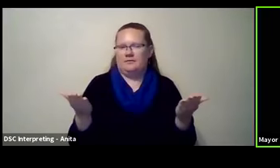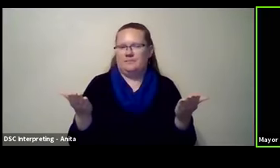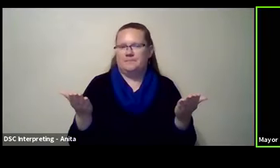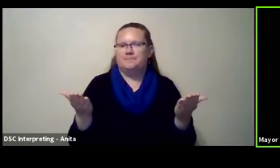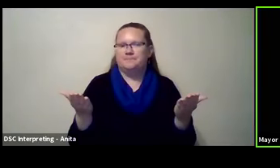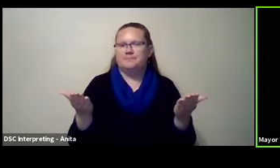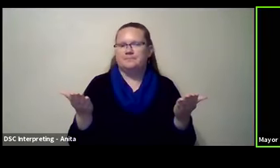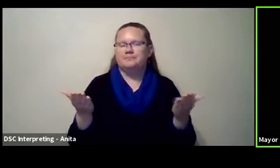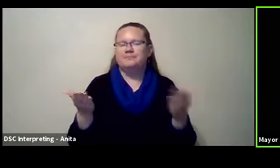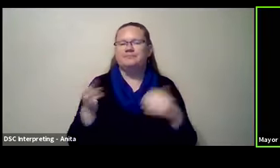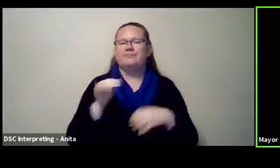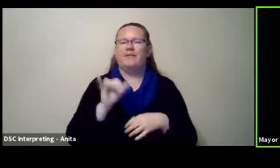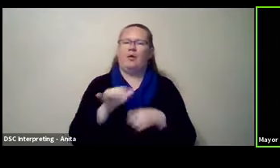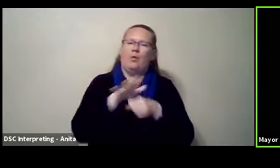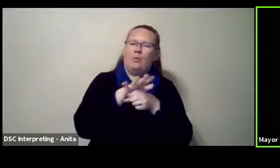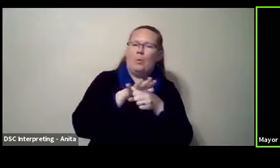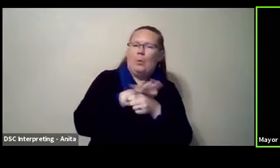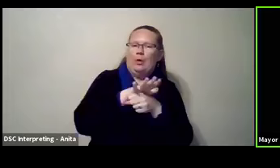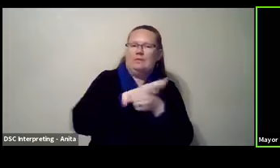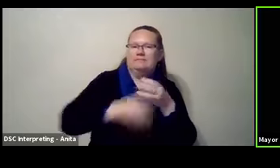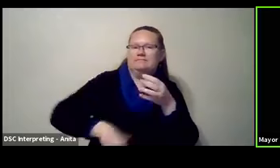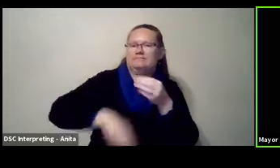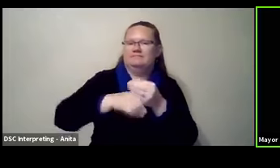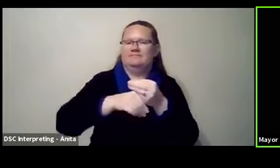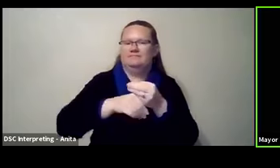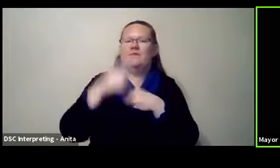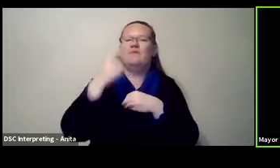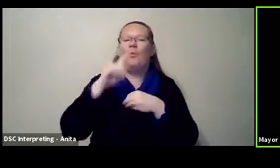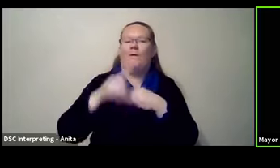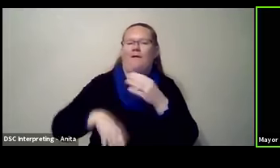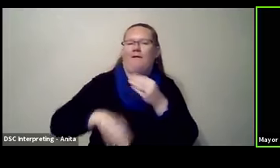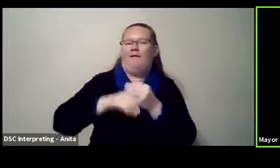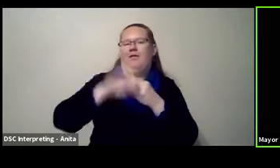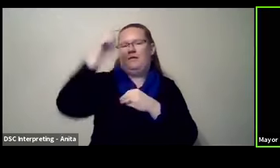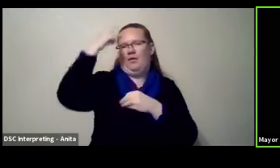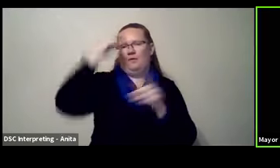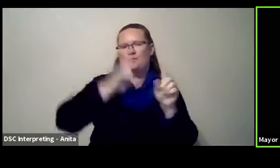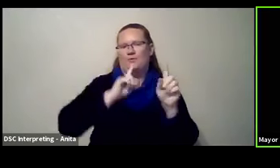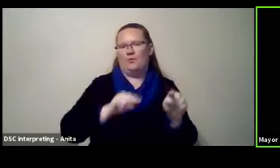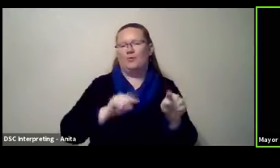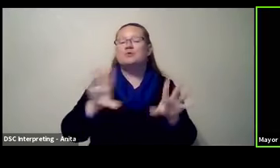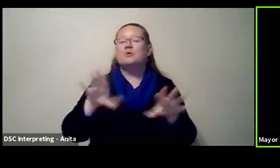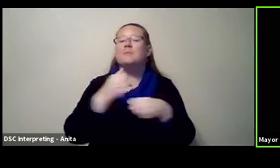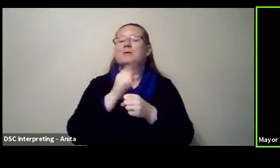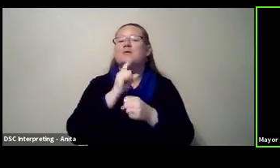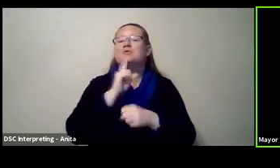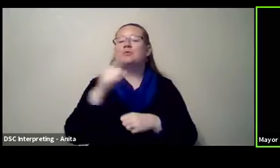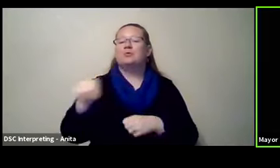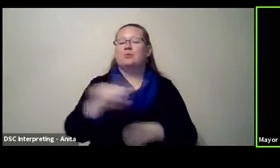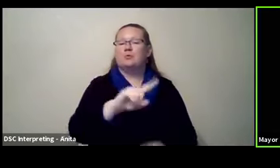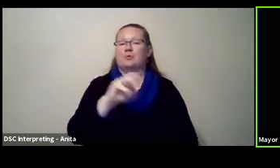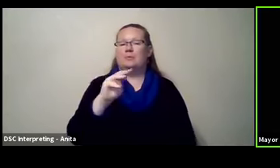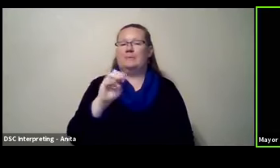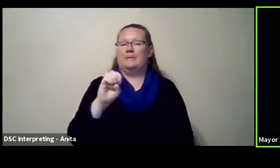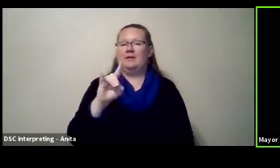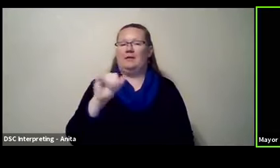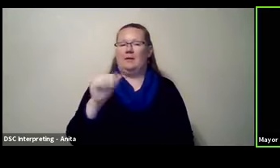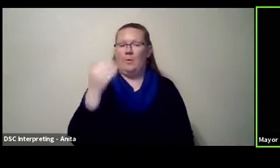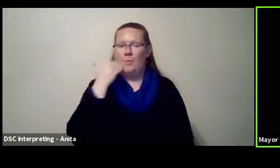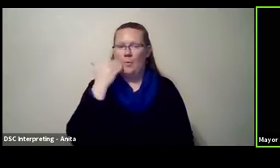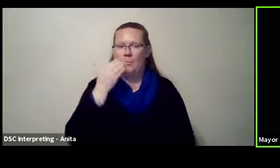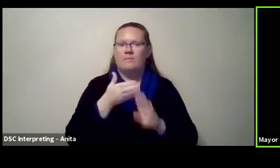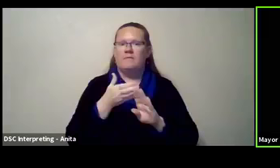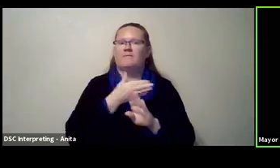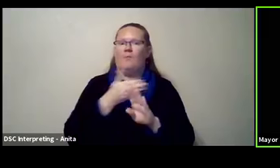you know, kind of to put sort of a local imprint, uh, on the governor's order. So I just want to make sure the media is aware that before we head into May 12th, which is a